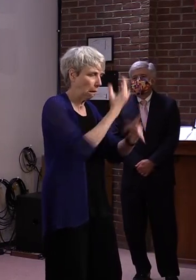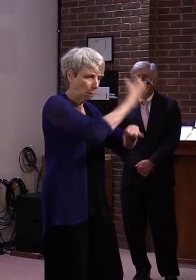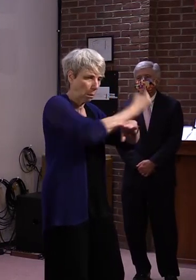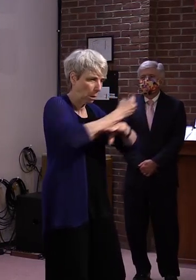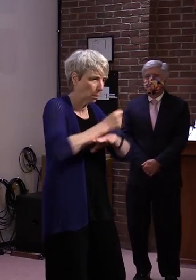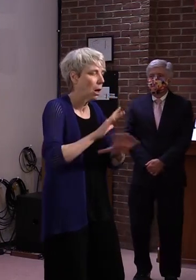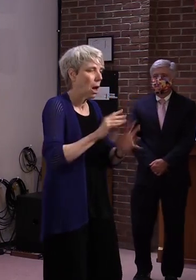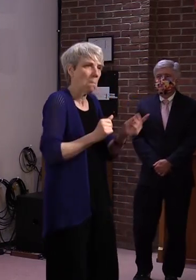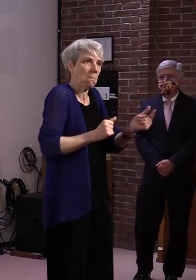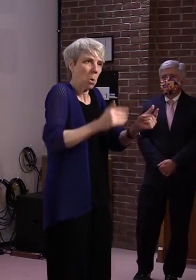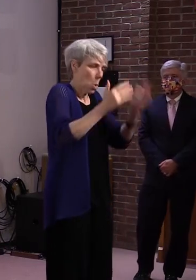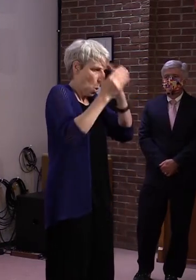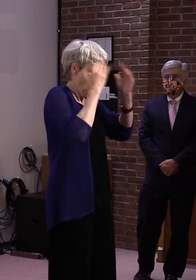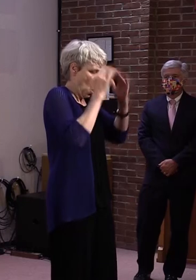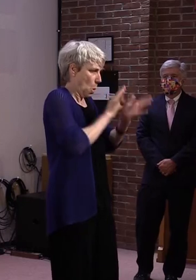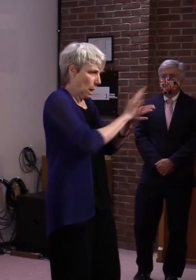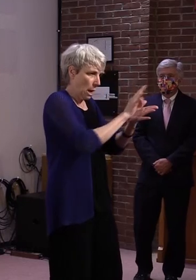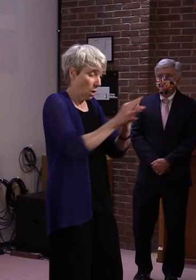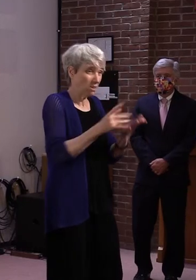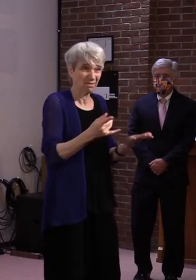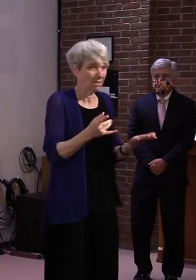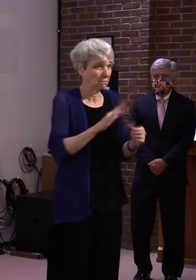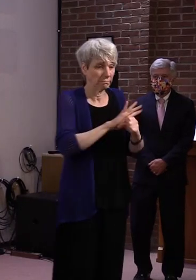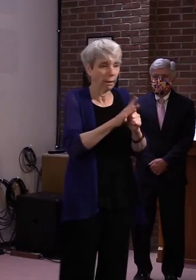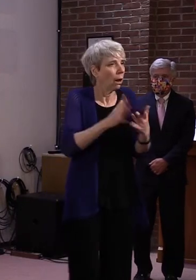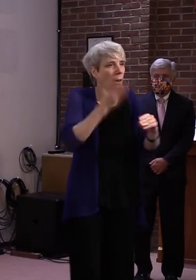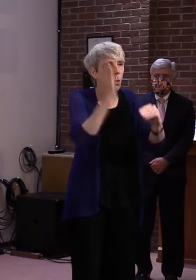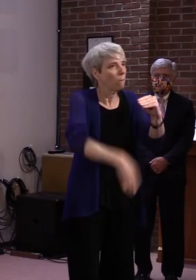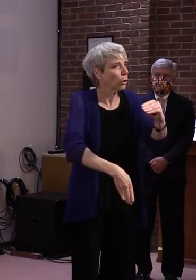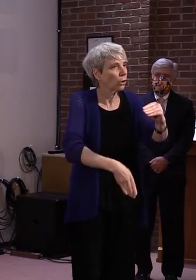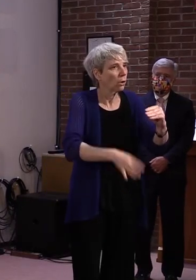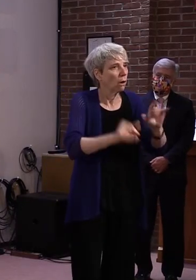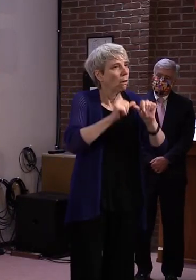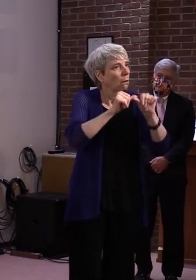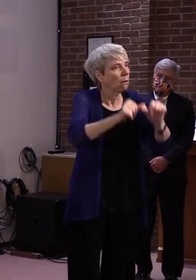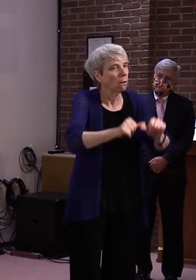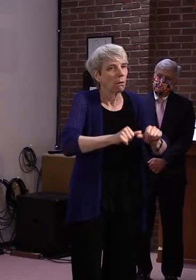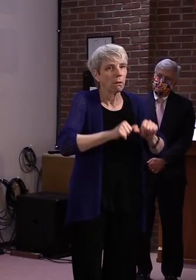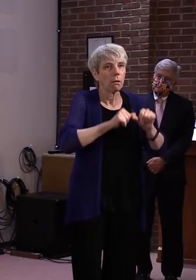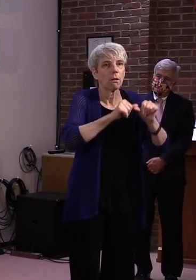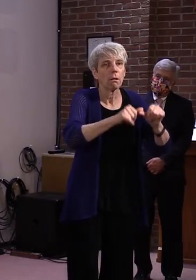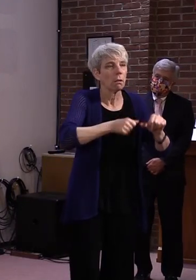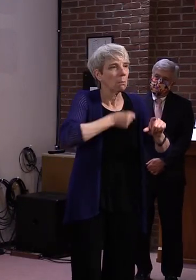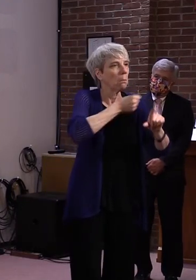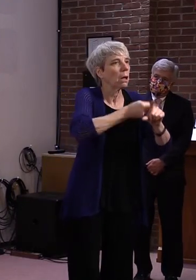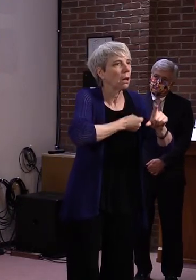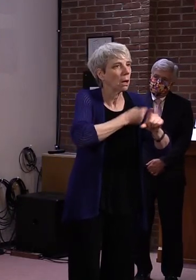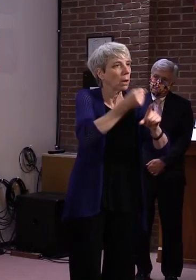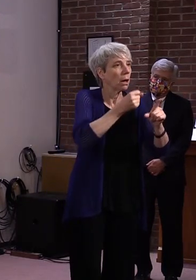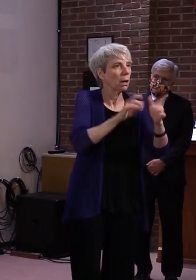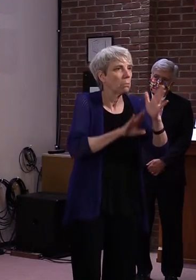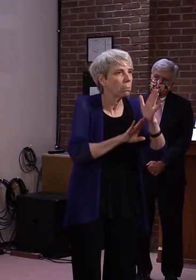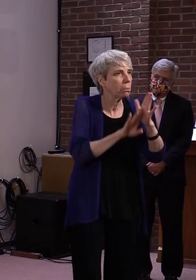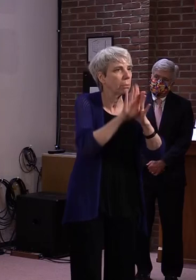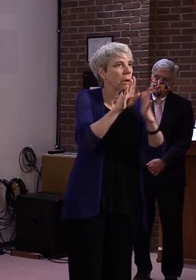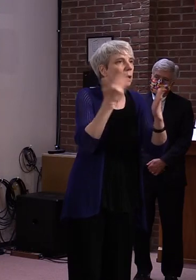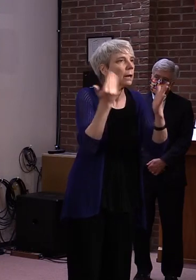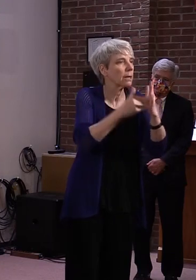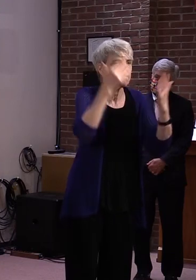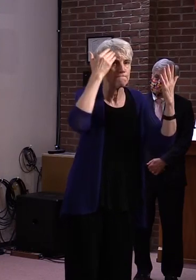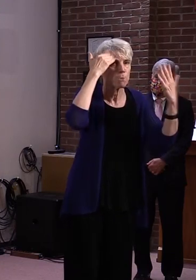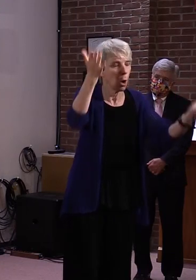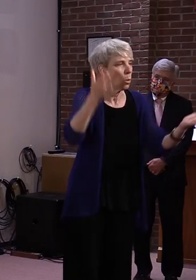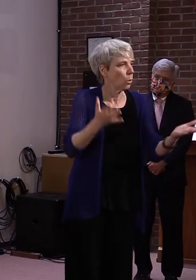this is still alive. It's still with us. We have no idea it'll get impacted again. But I guess to answer that